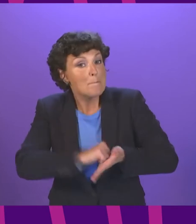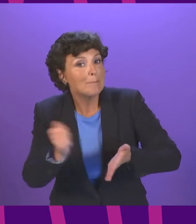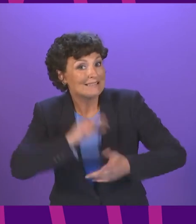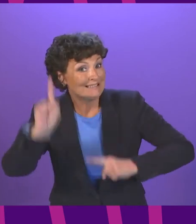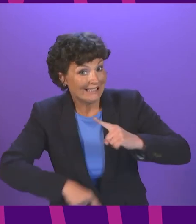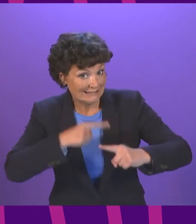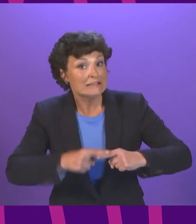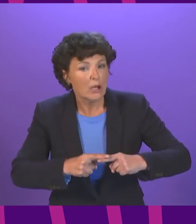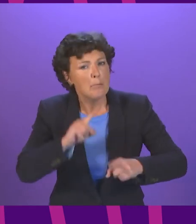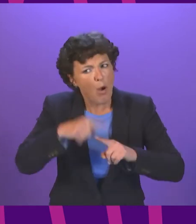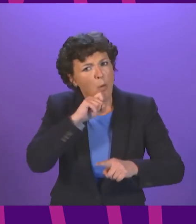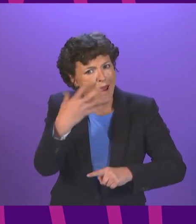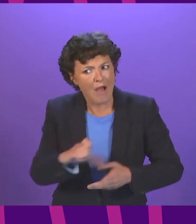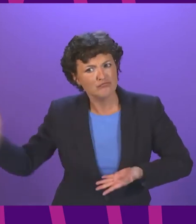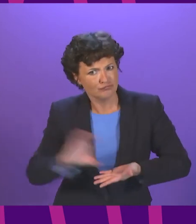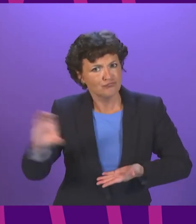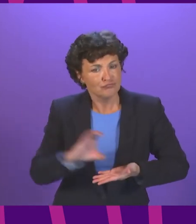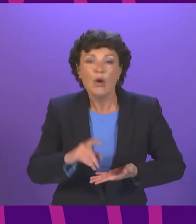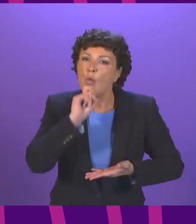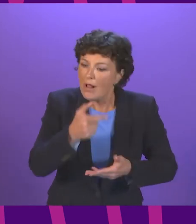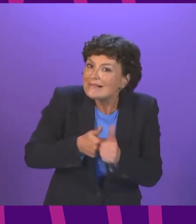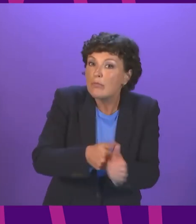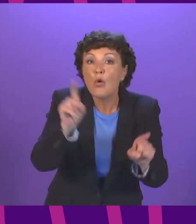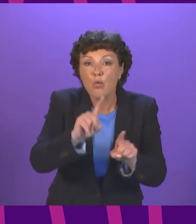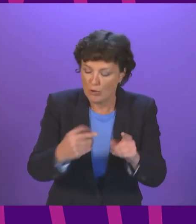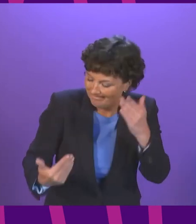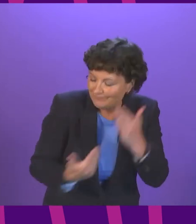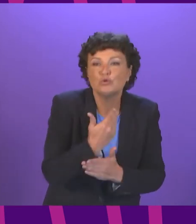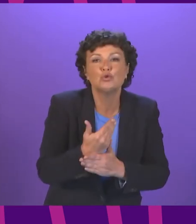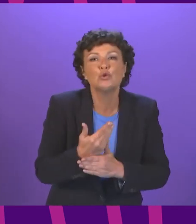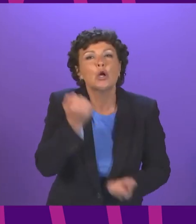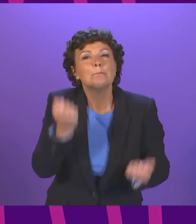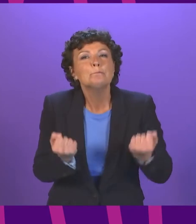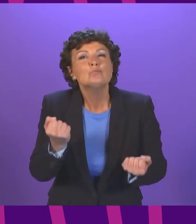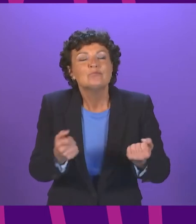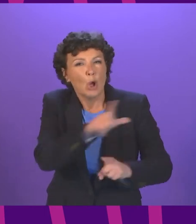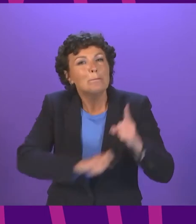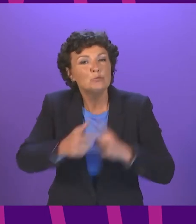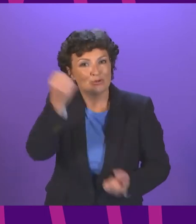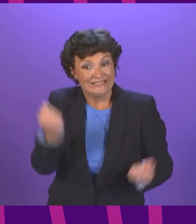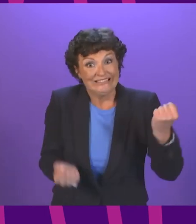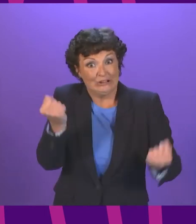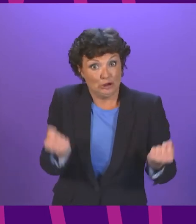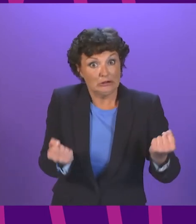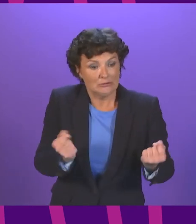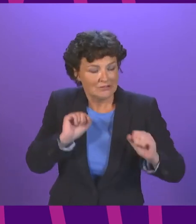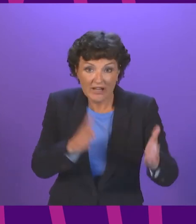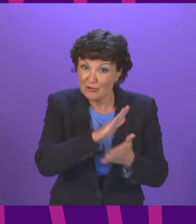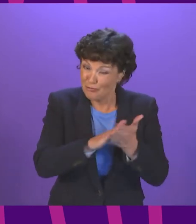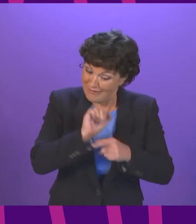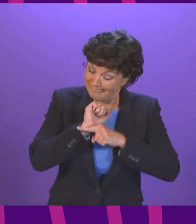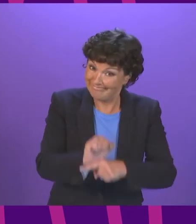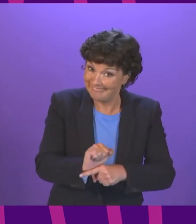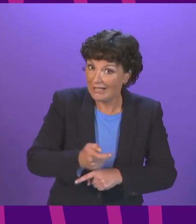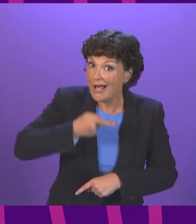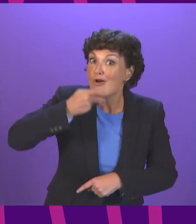will support a substantial expansion of community justice services and help reduce re-offending. We will